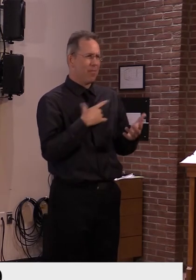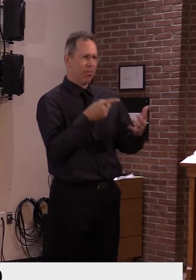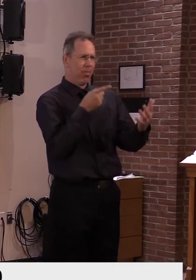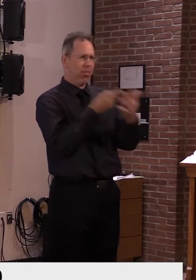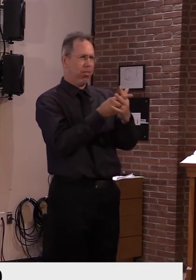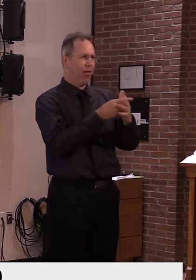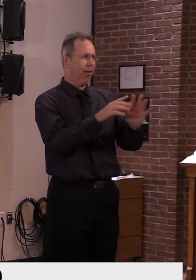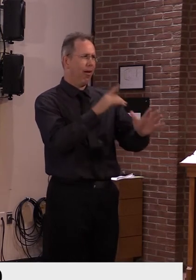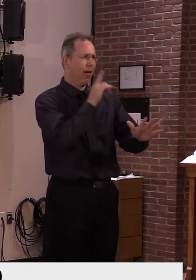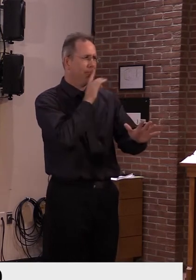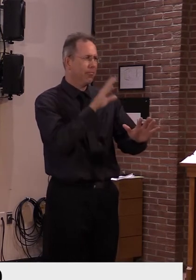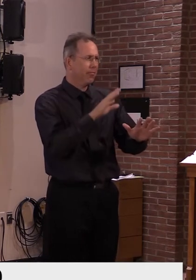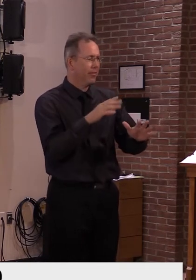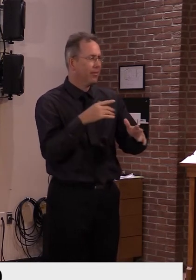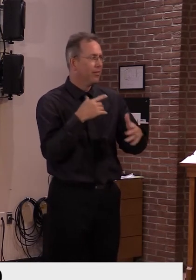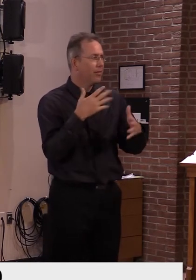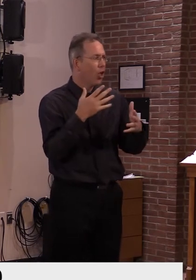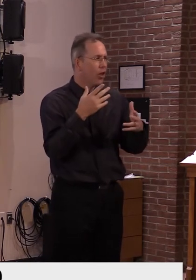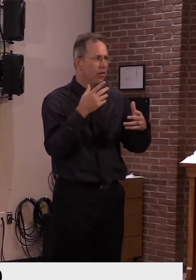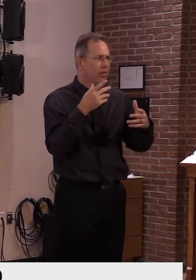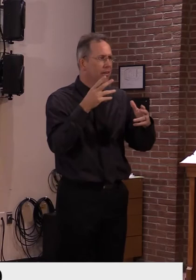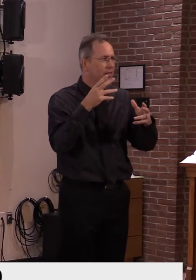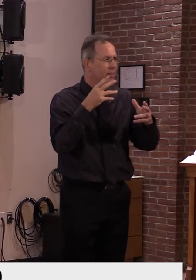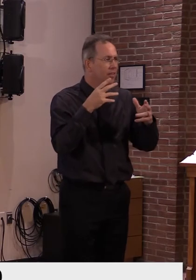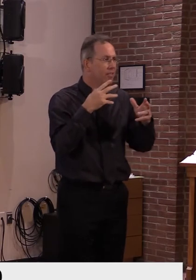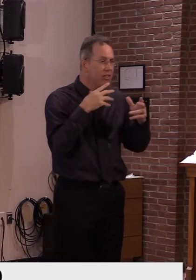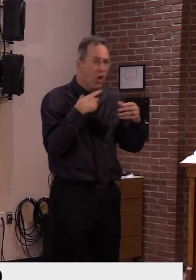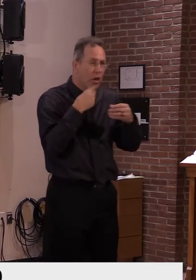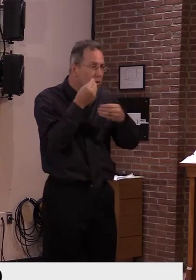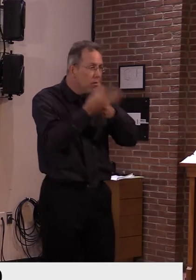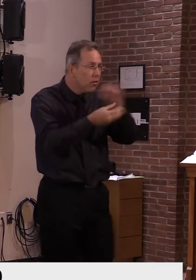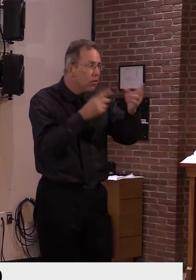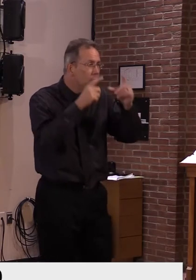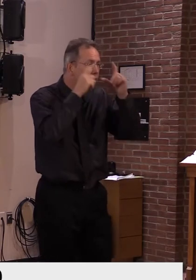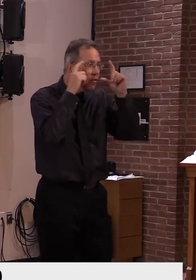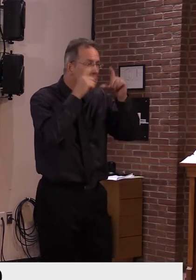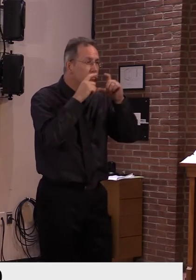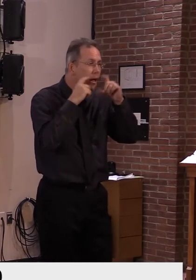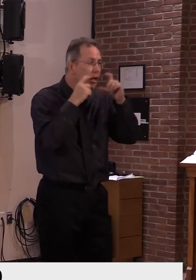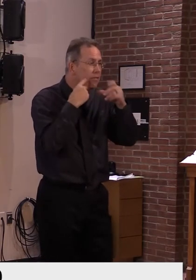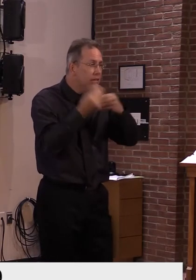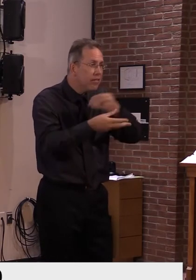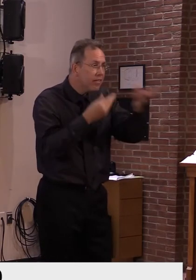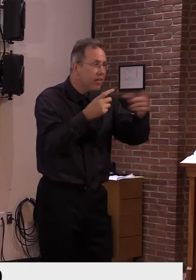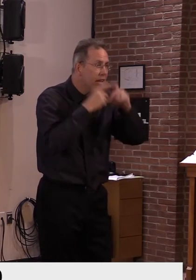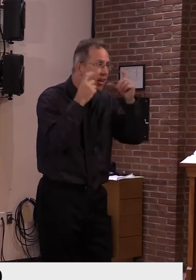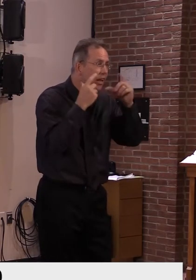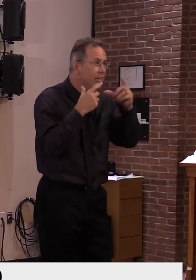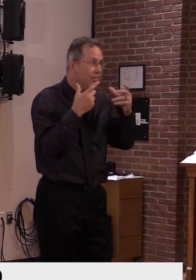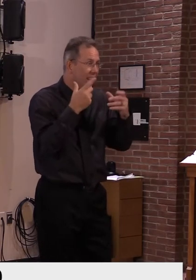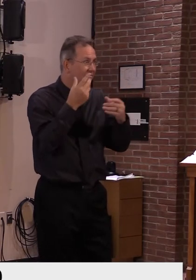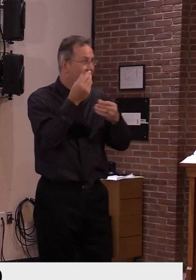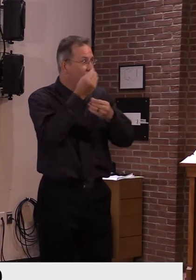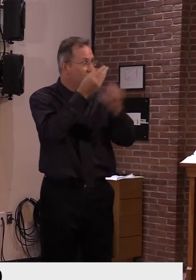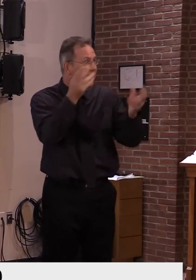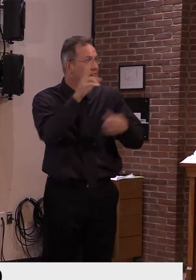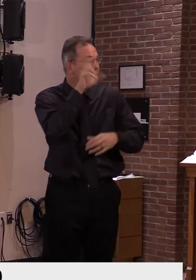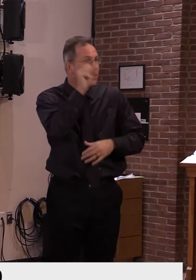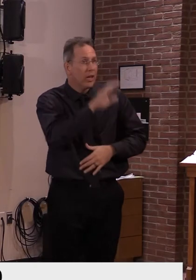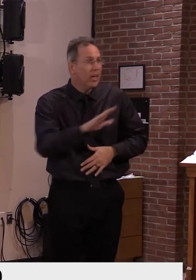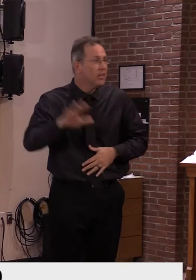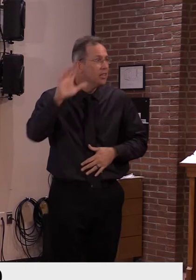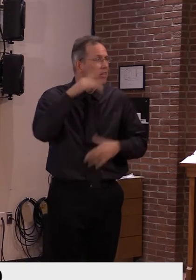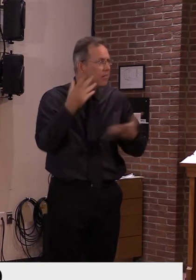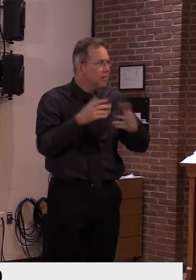as a nation having compliance with masks. Let's not make it more complicated and add a glove dimension to it.